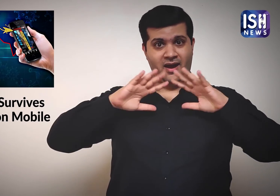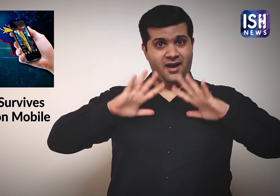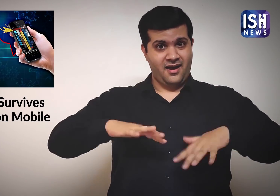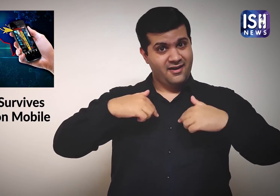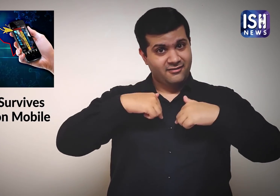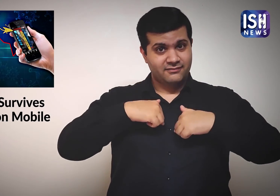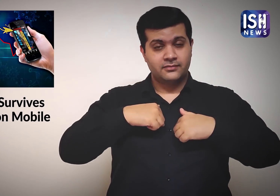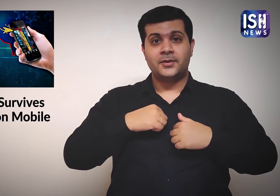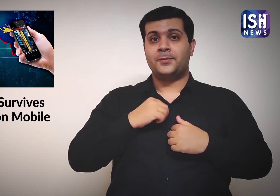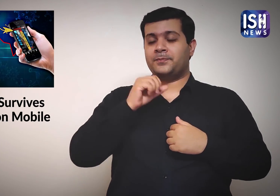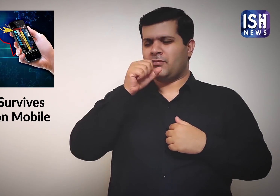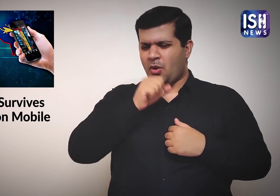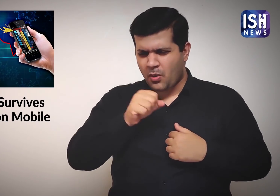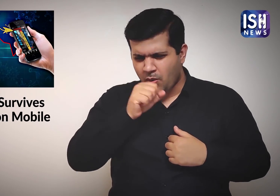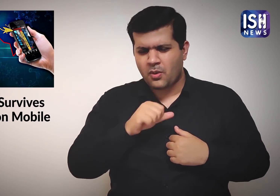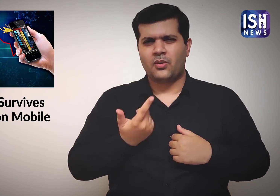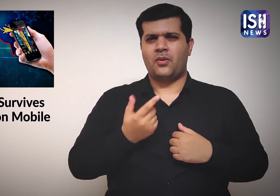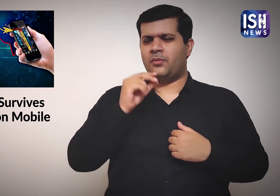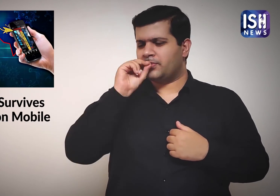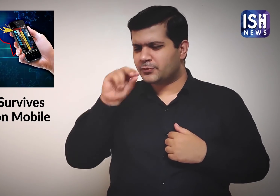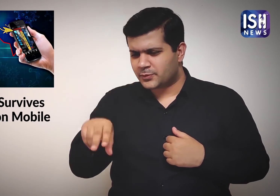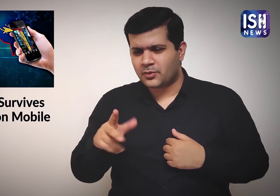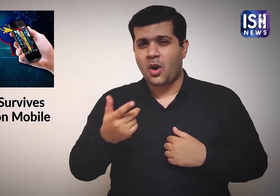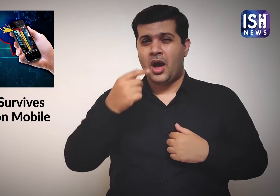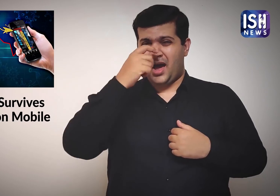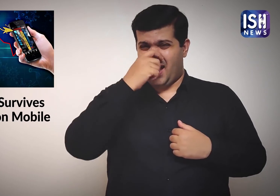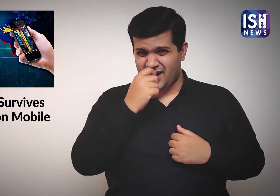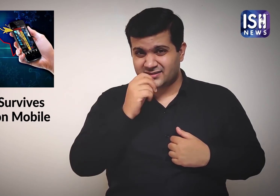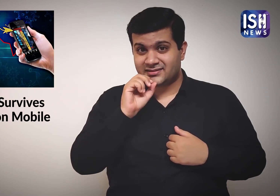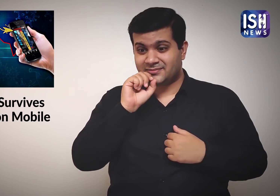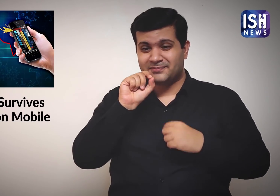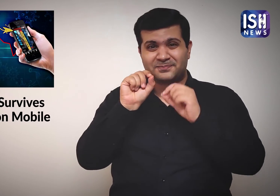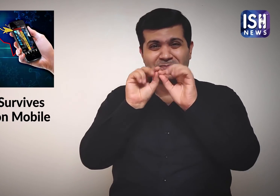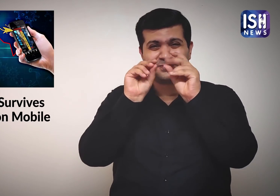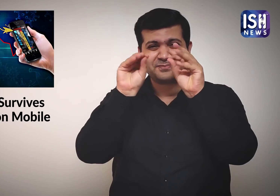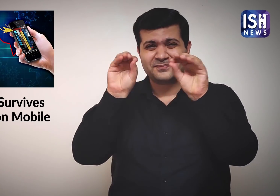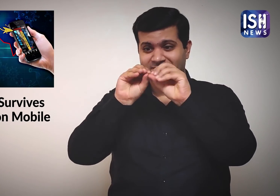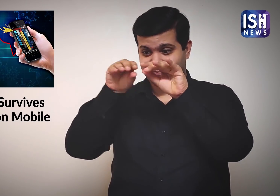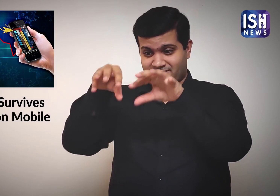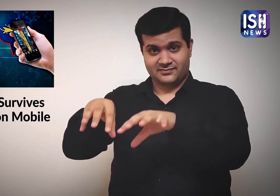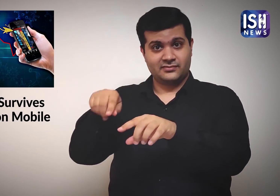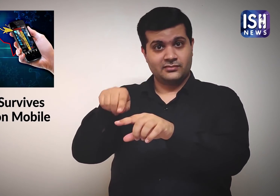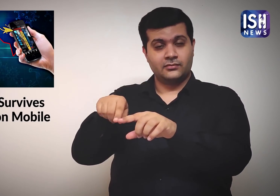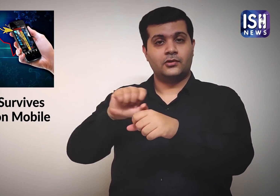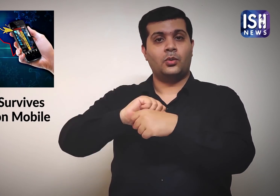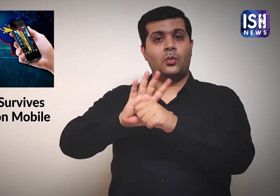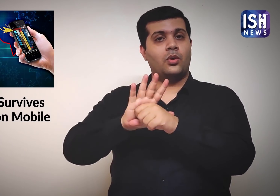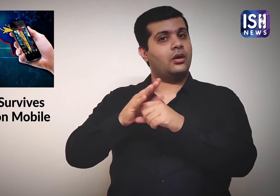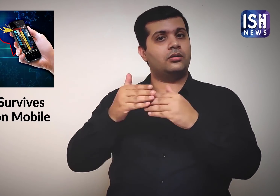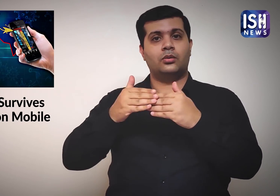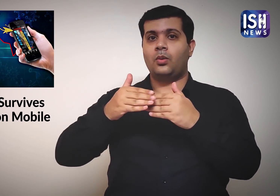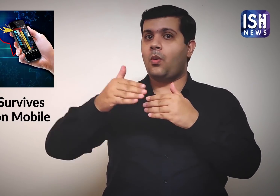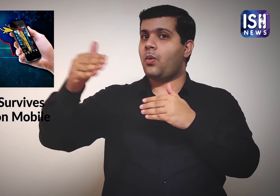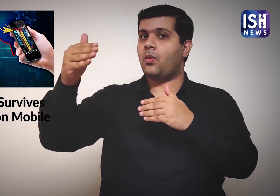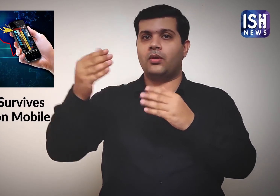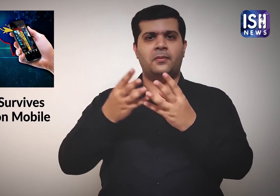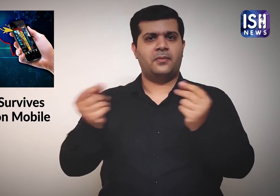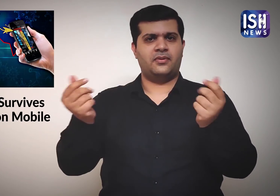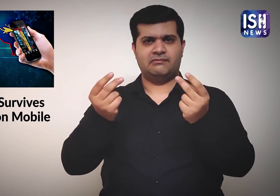If the person has coronavirus when they cough or sneeze, 10. The virus in the water droplet survives for longer.